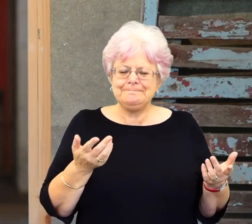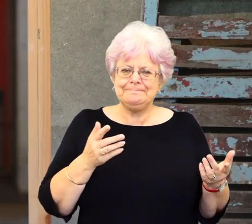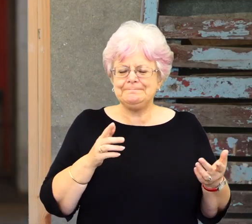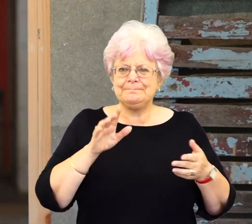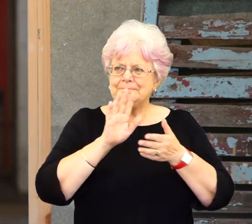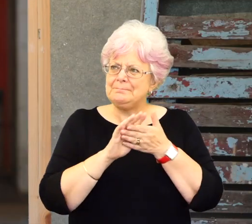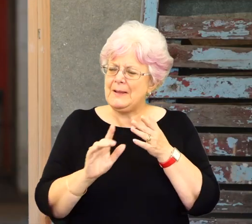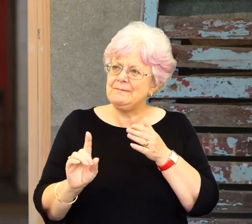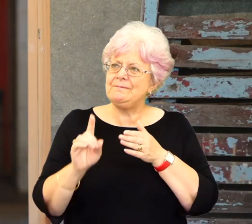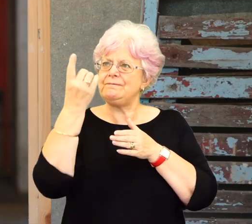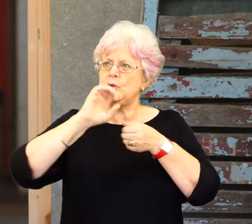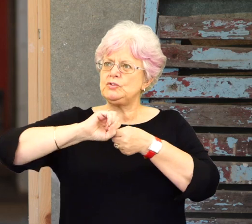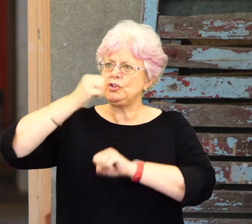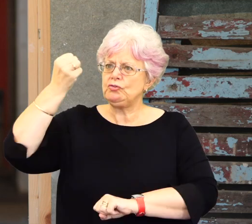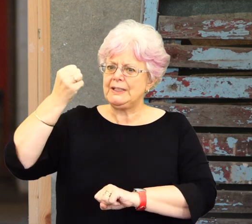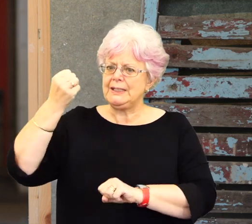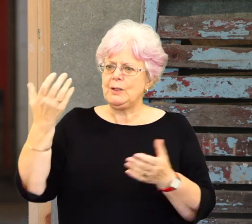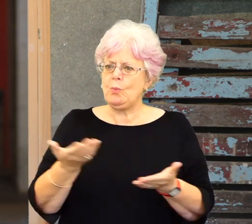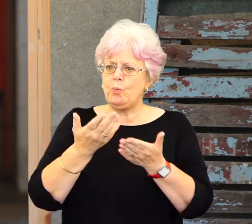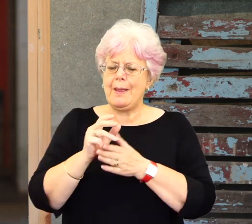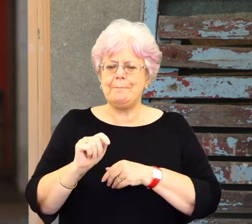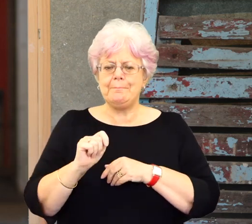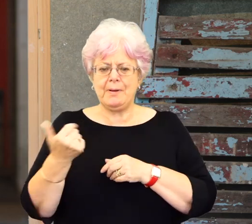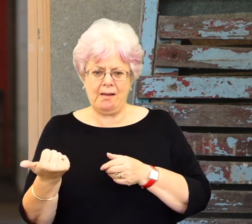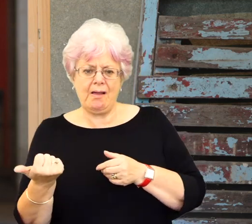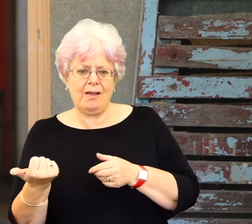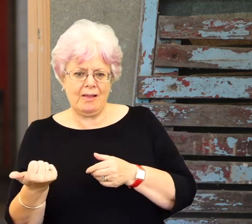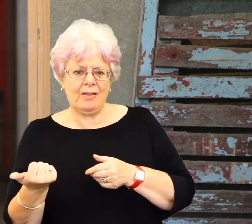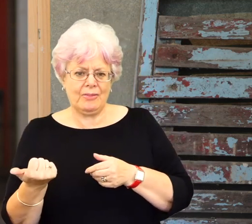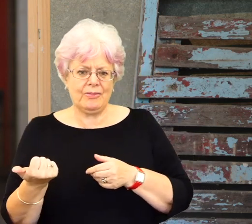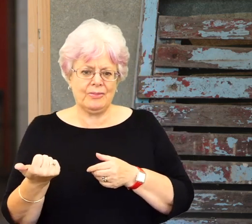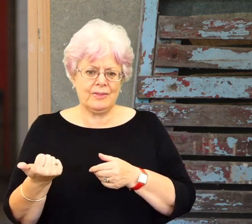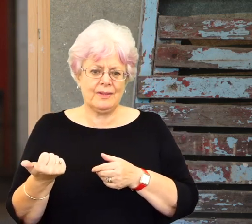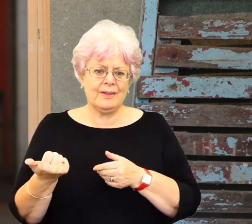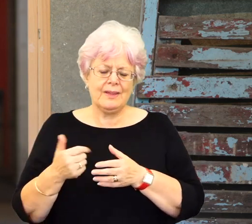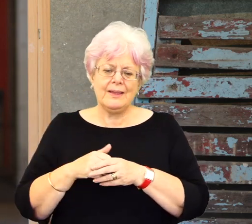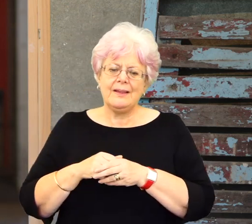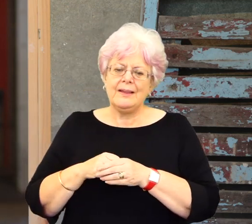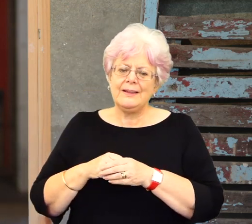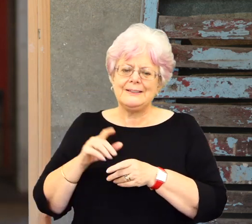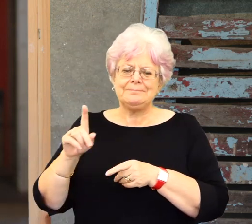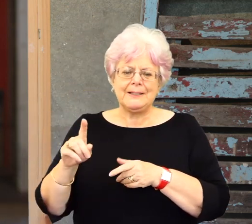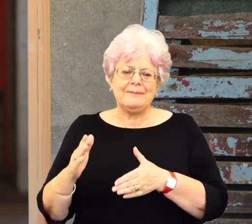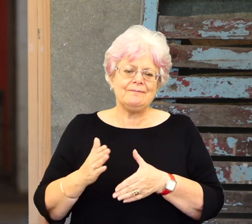happened, I, um, I did my first degree in bath, with a garden, cushion, and, um,